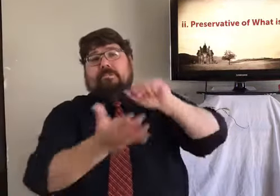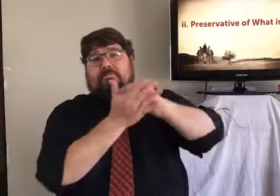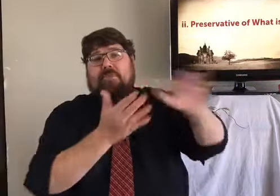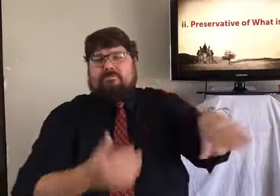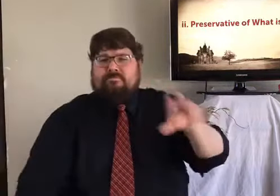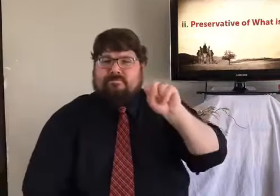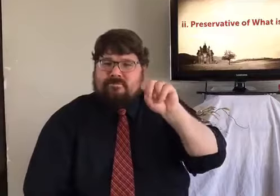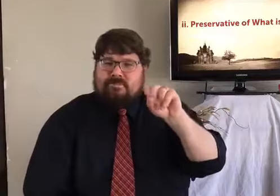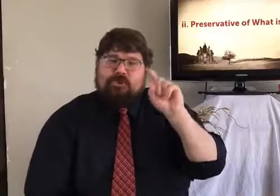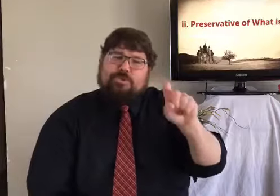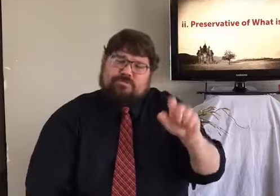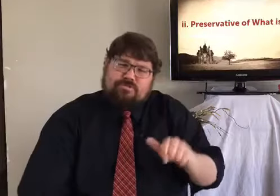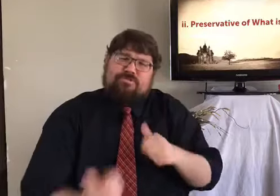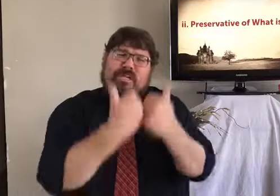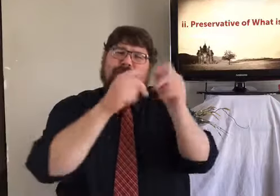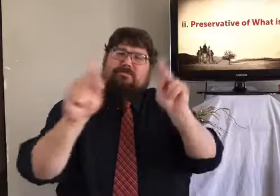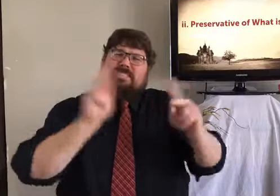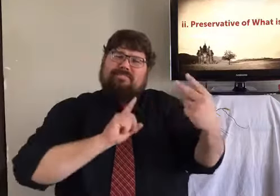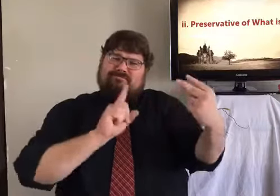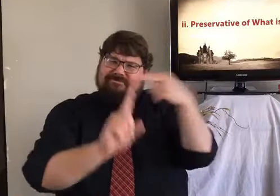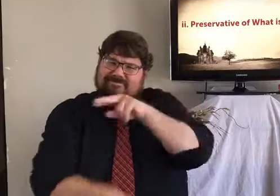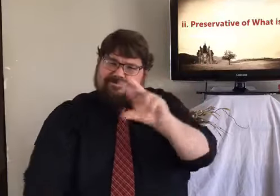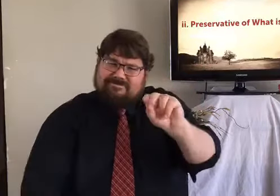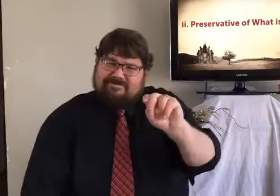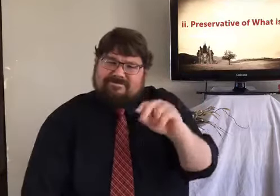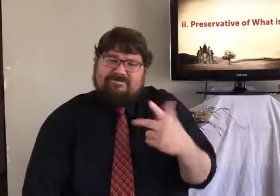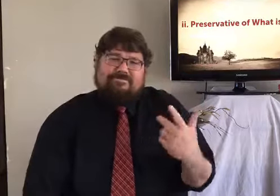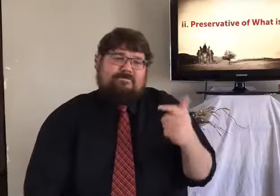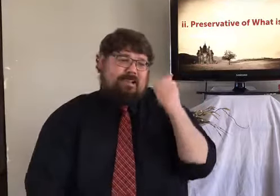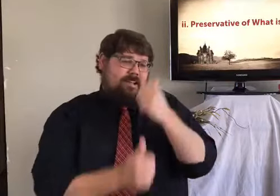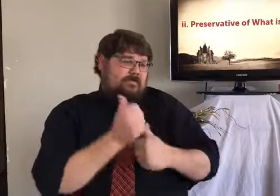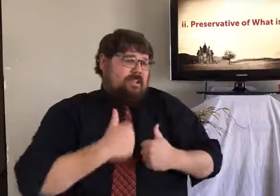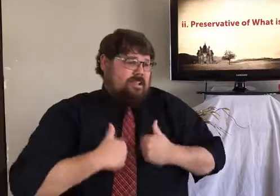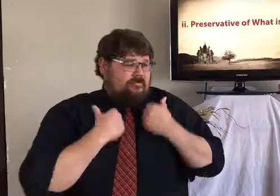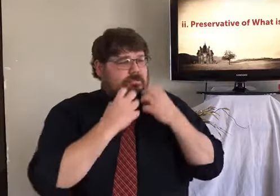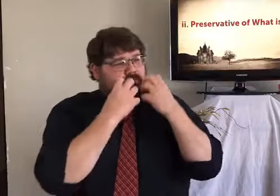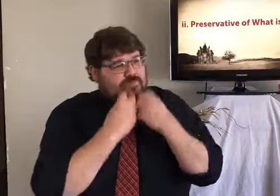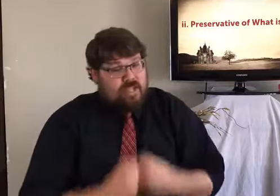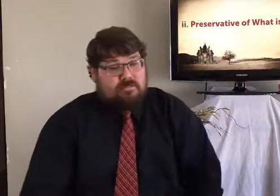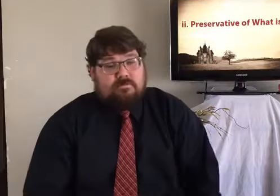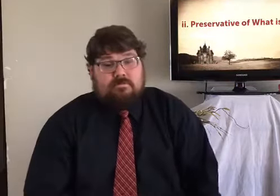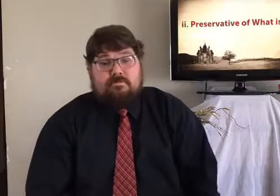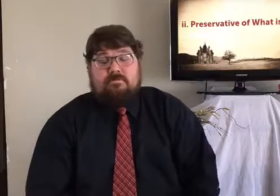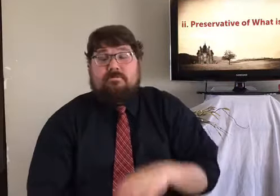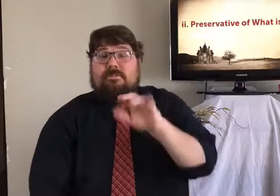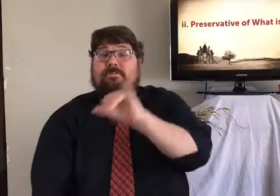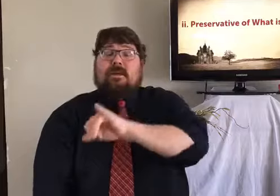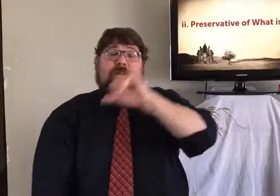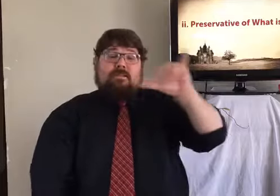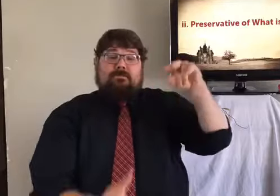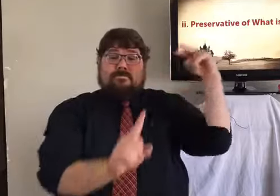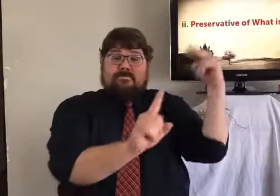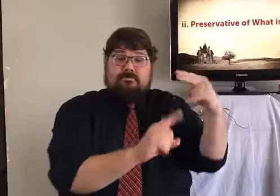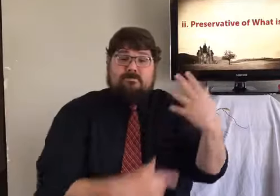And we, as Christians, we say, well, okay, whatever. It's just how it is. It should not be our perspective as Christians.